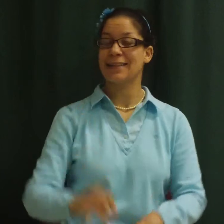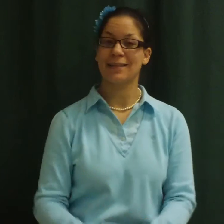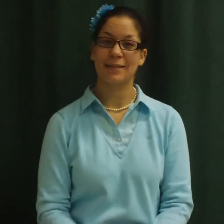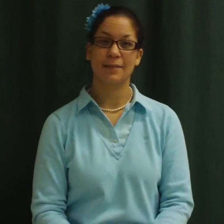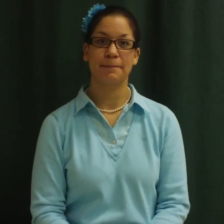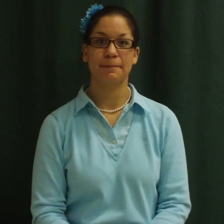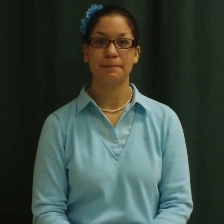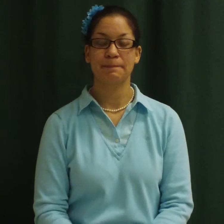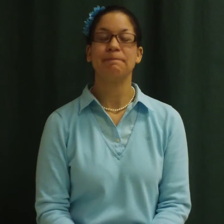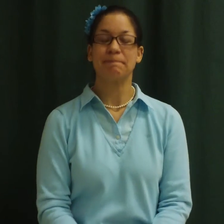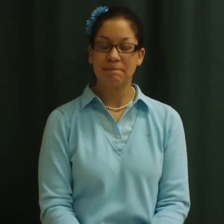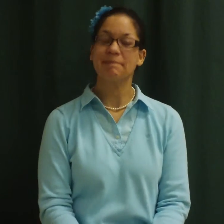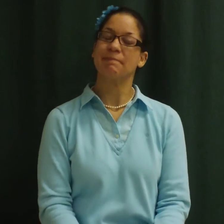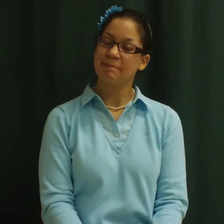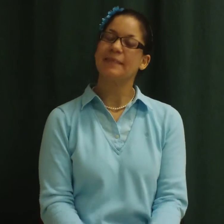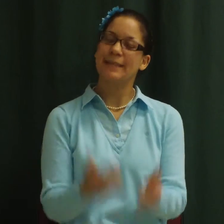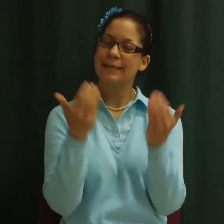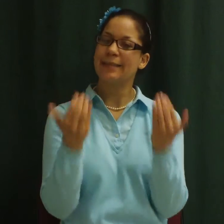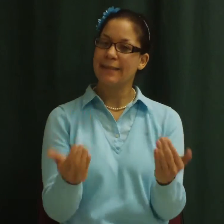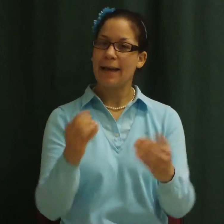Now I know why it rains.